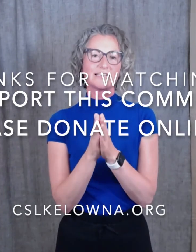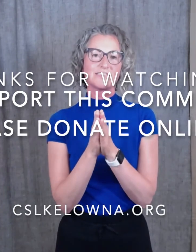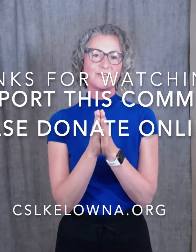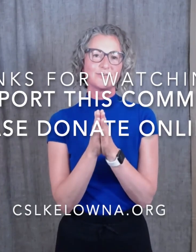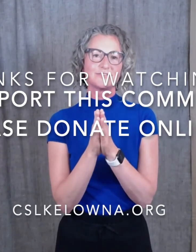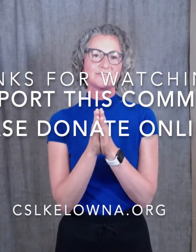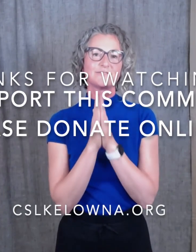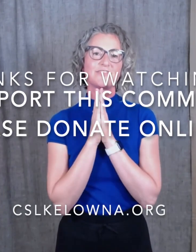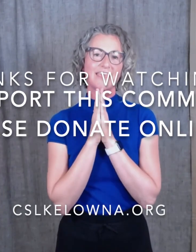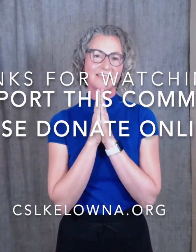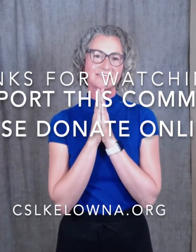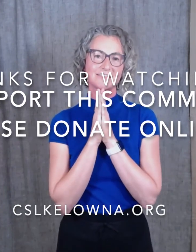you. Thanks.